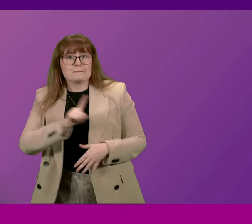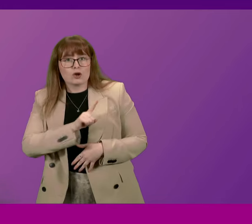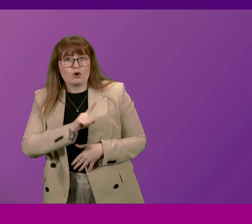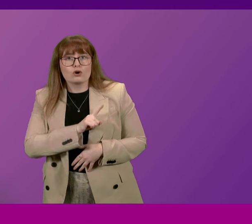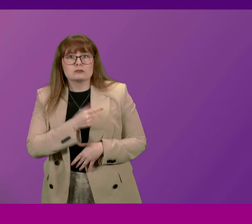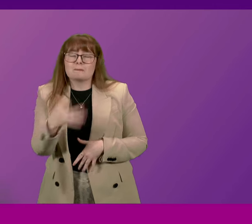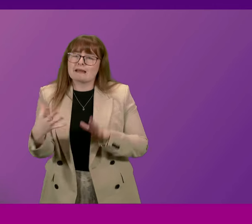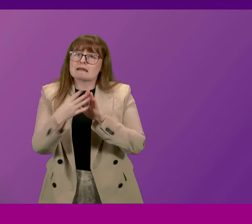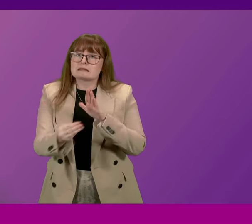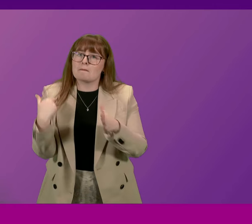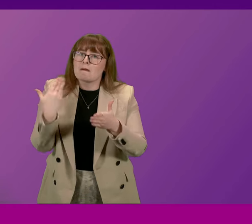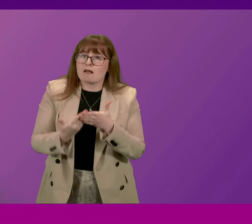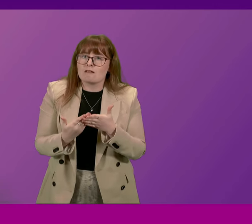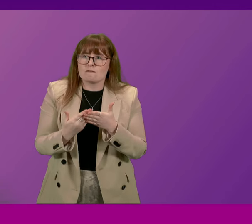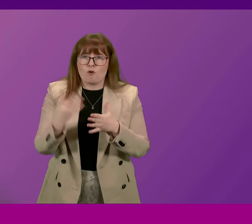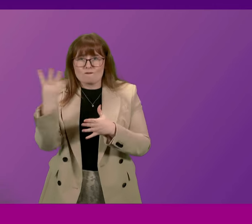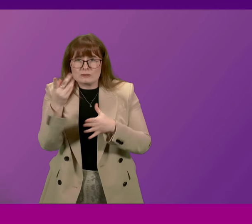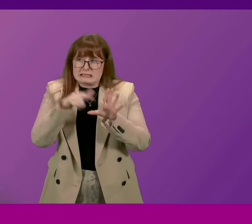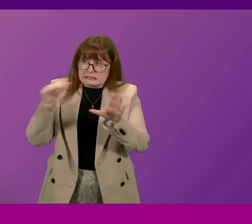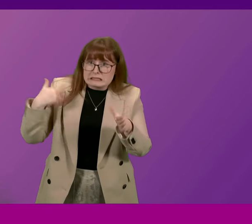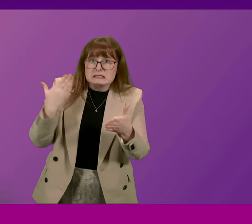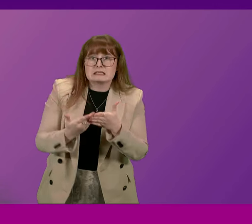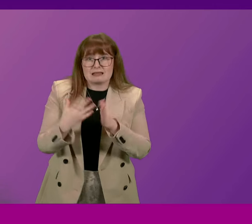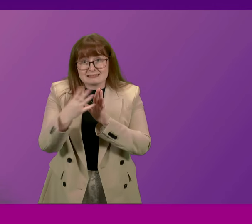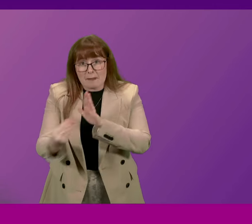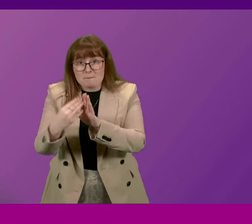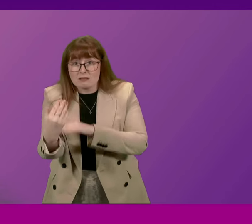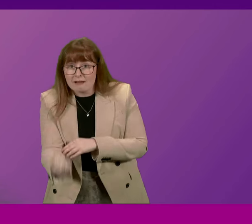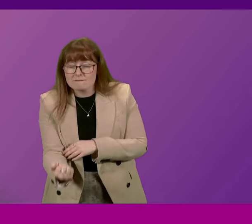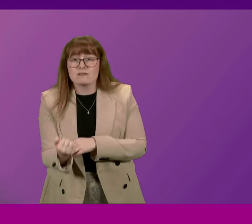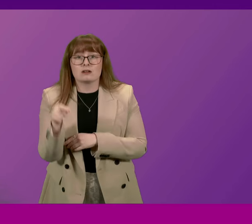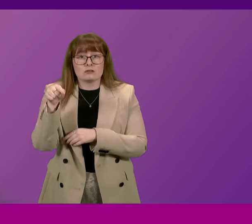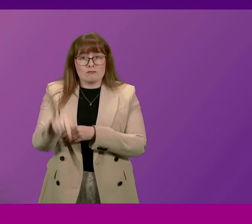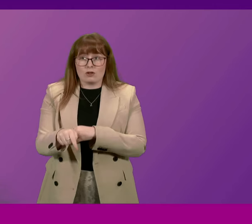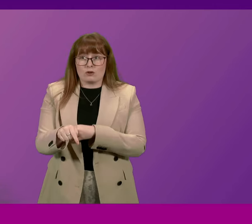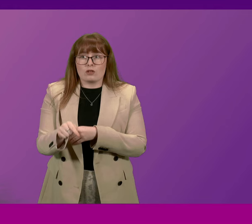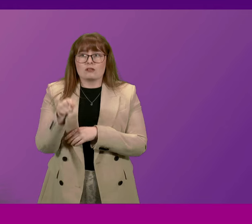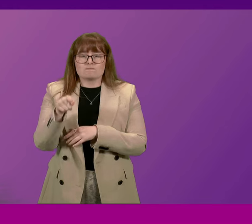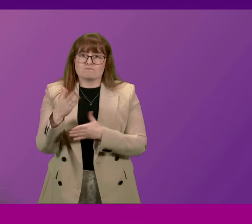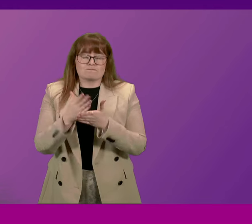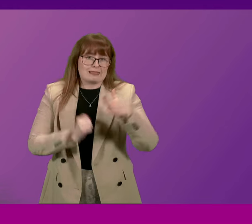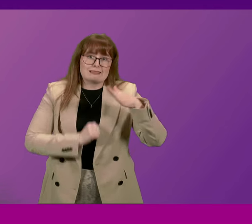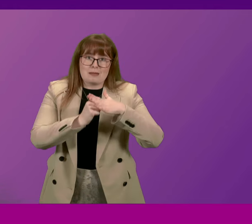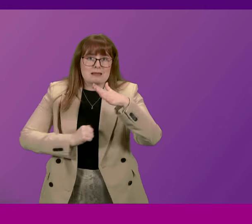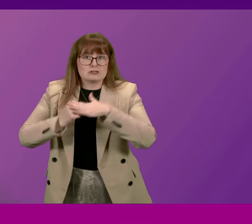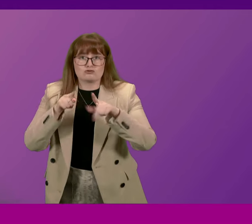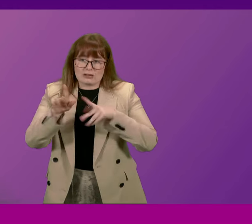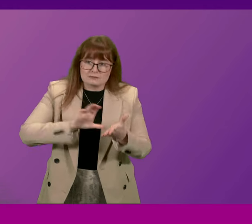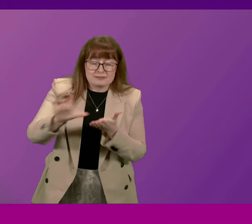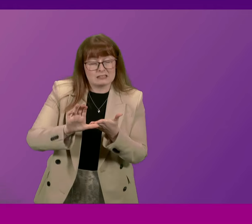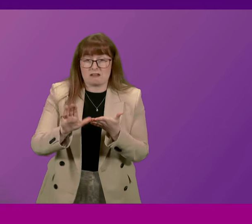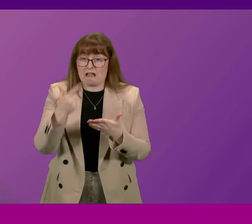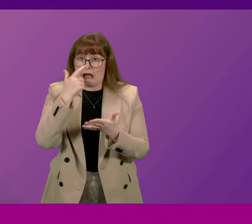an example over the last 14 years of what the constraining of investment does.